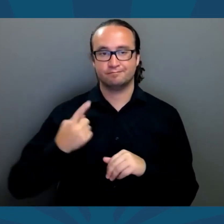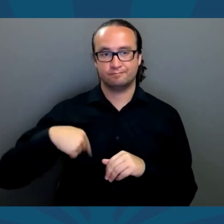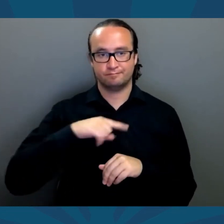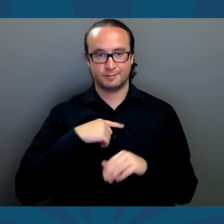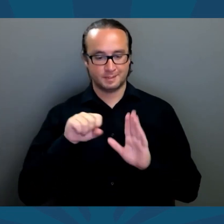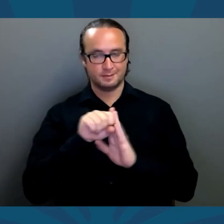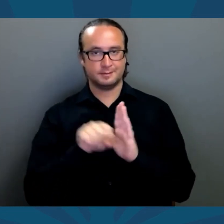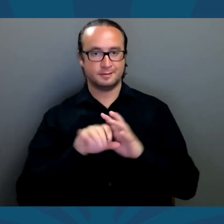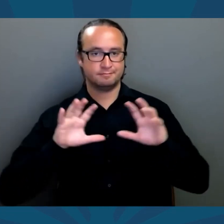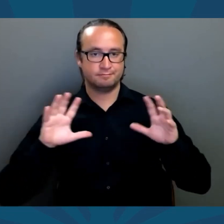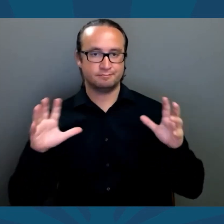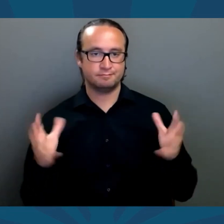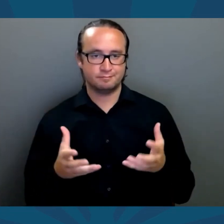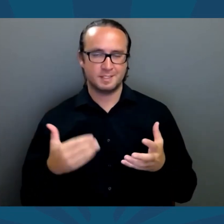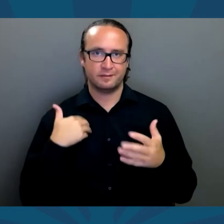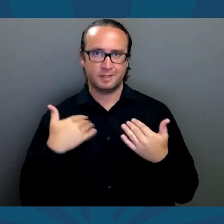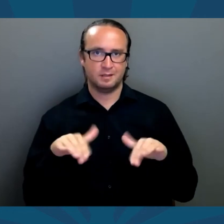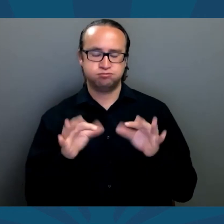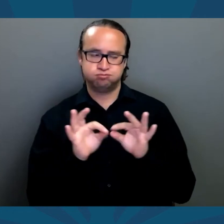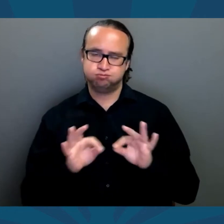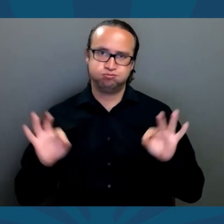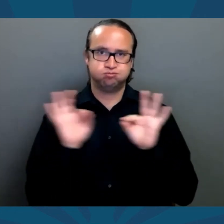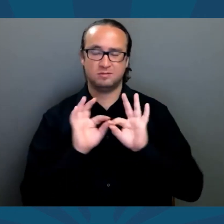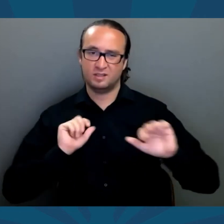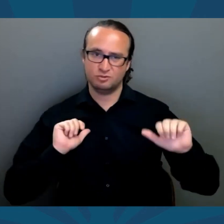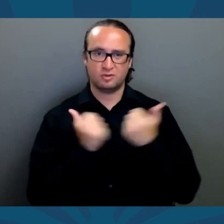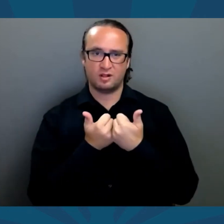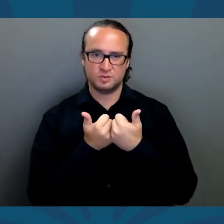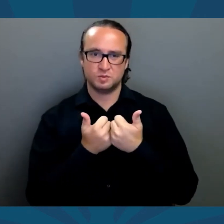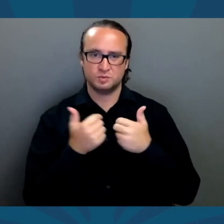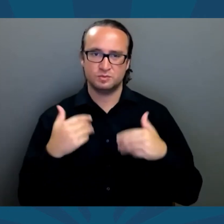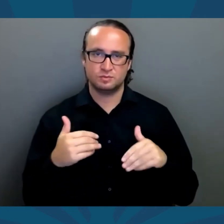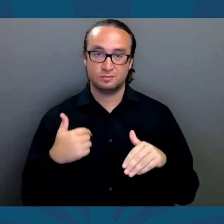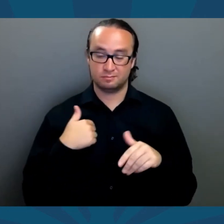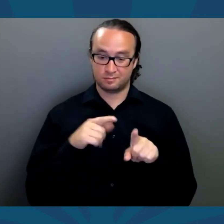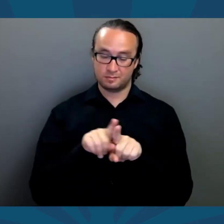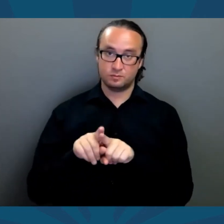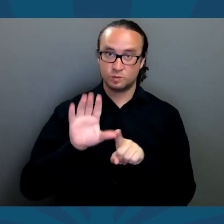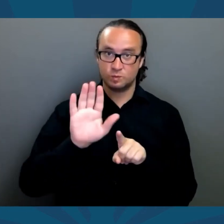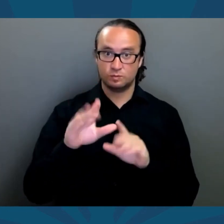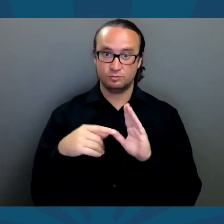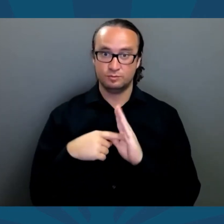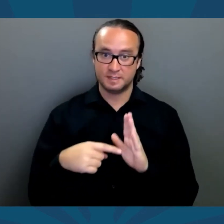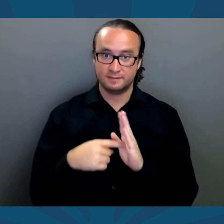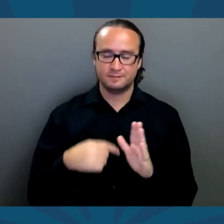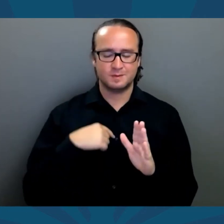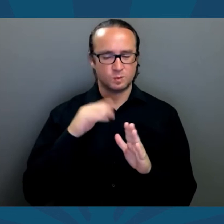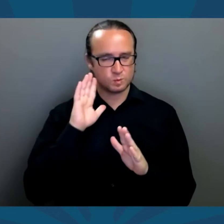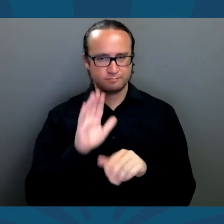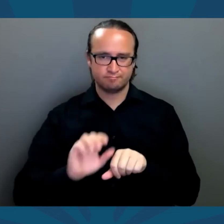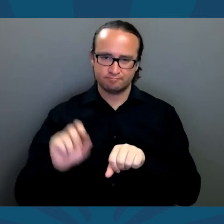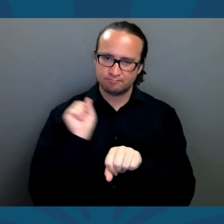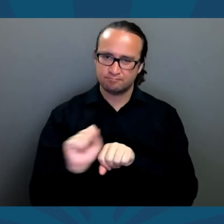We as a state have significant challenges. As your representative,